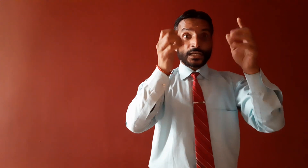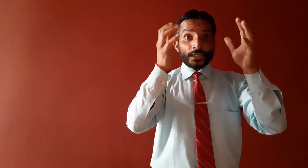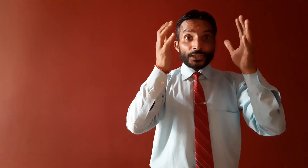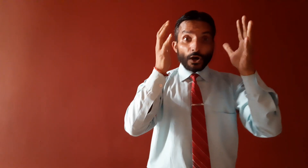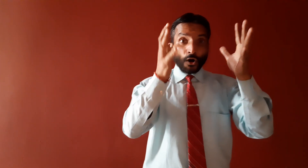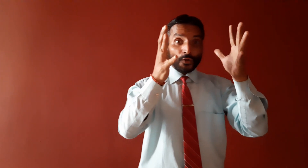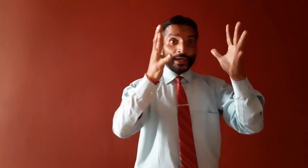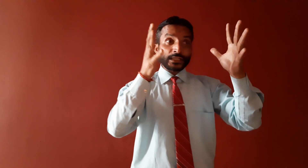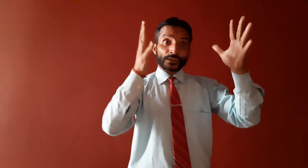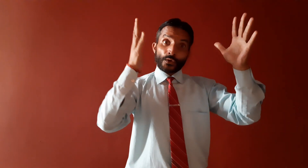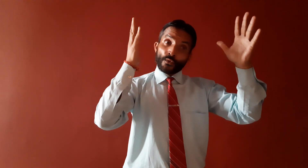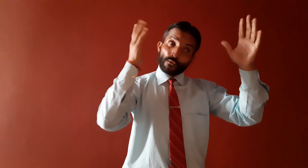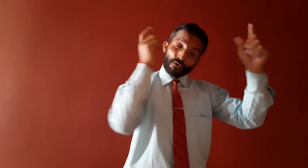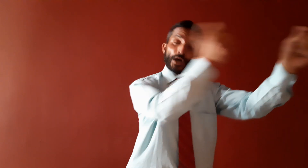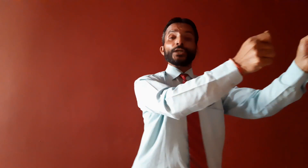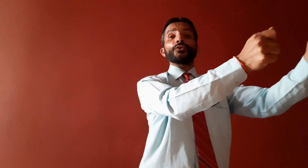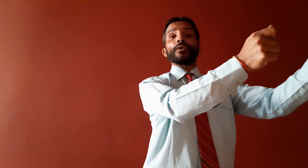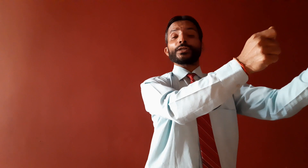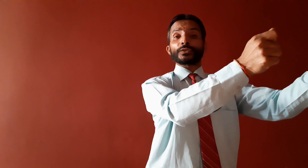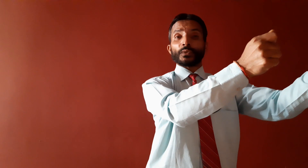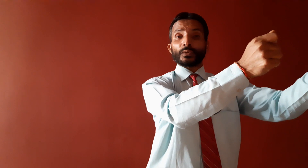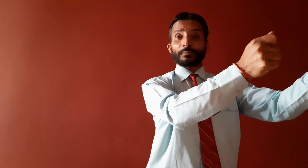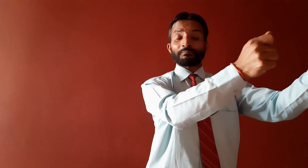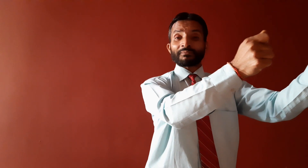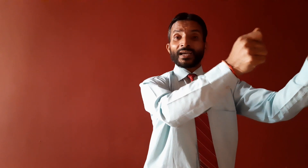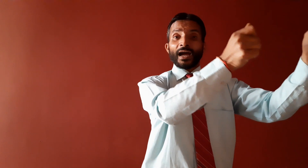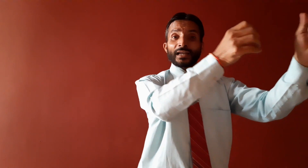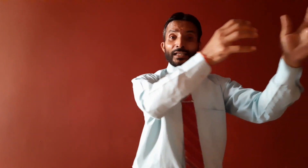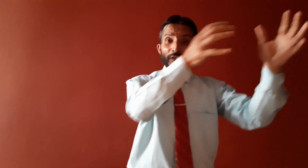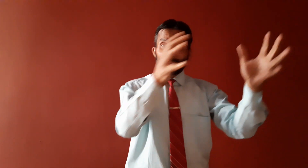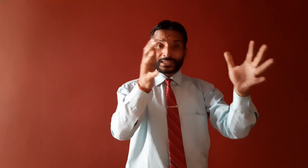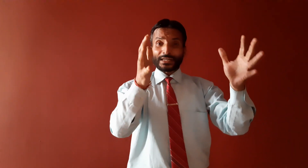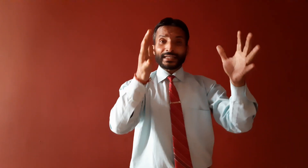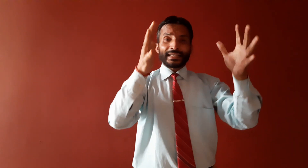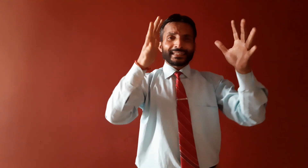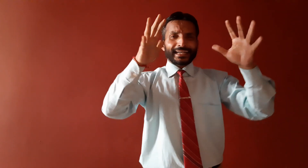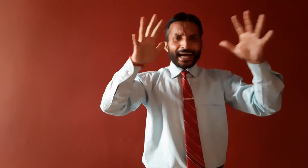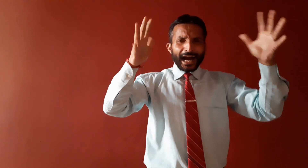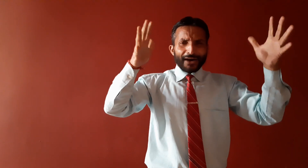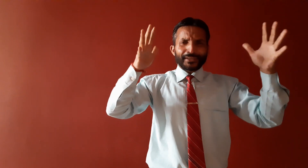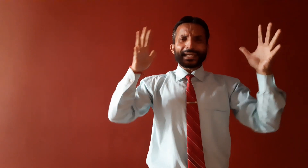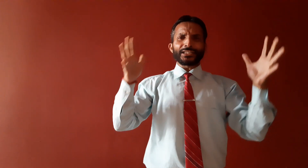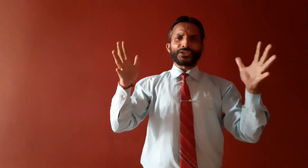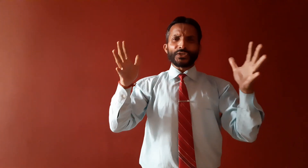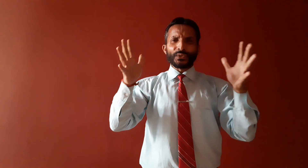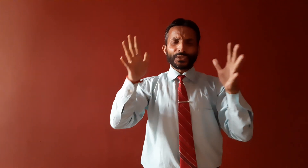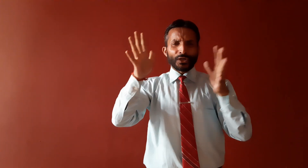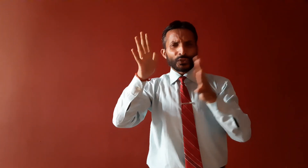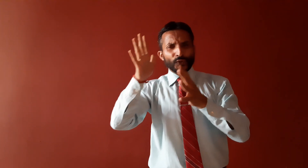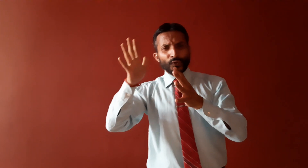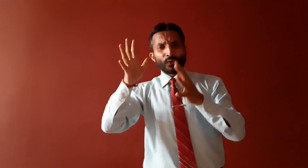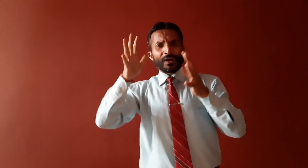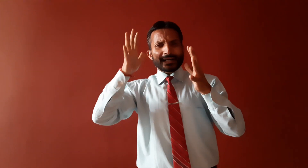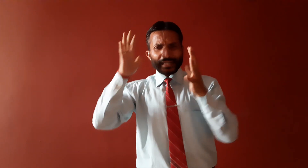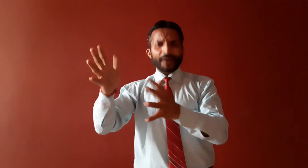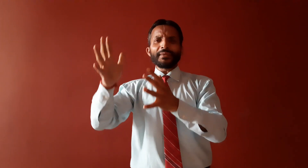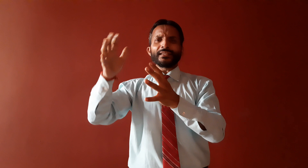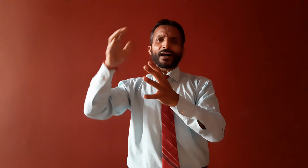they always work towards goal. And the losers, they are having attitude to come in the